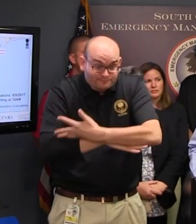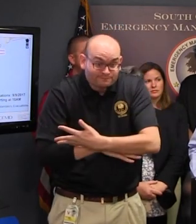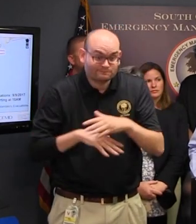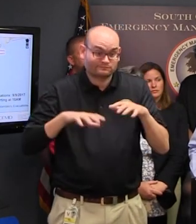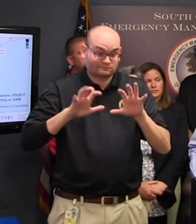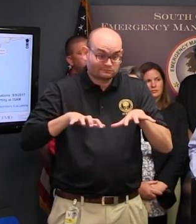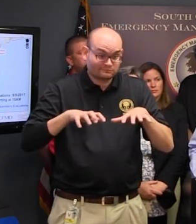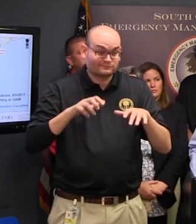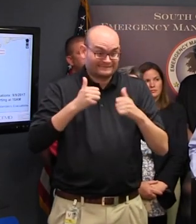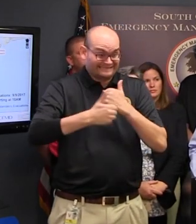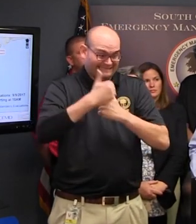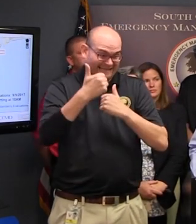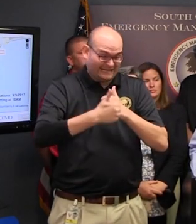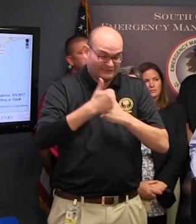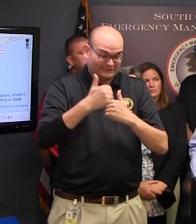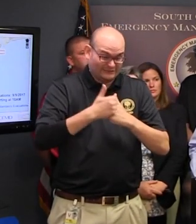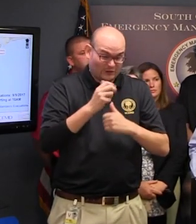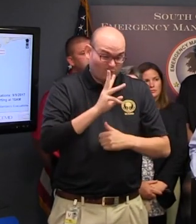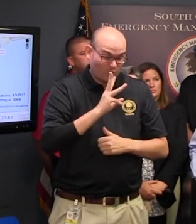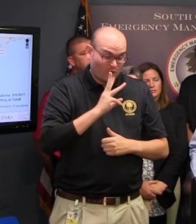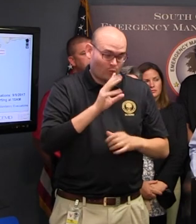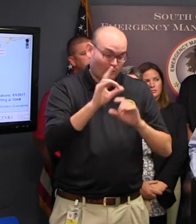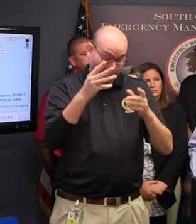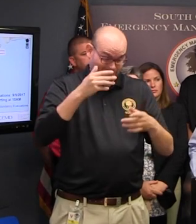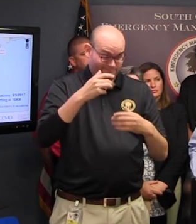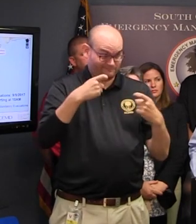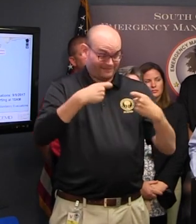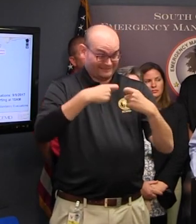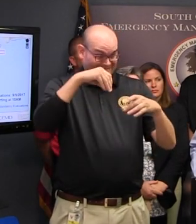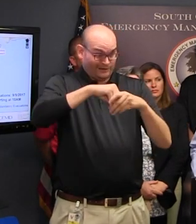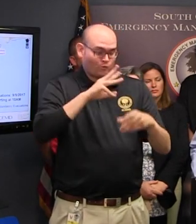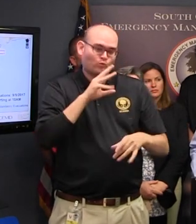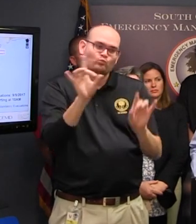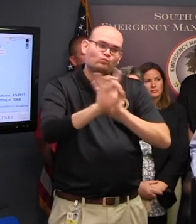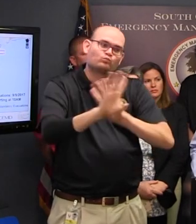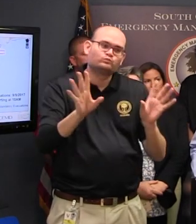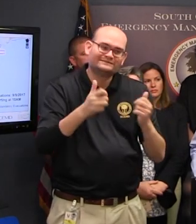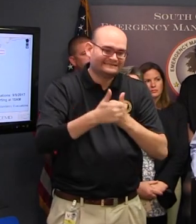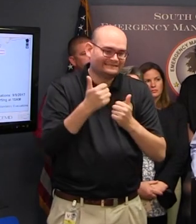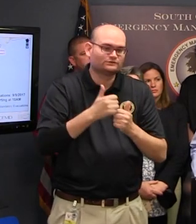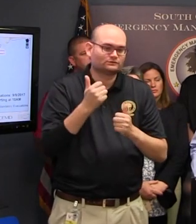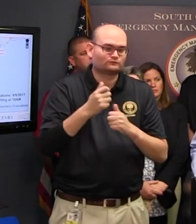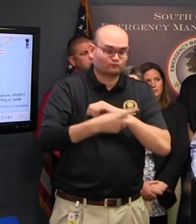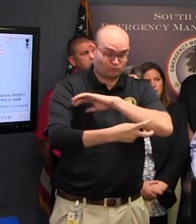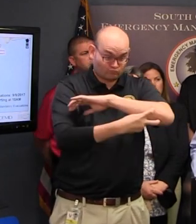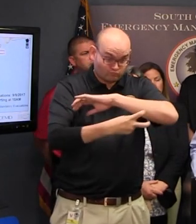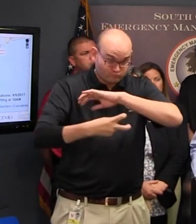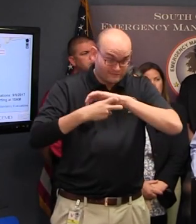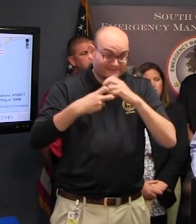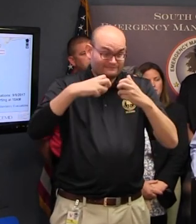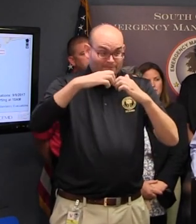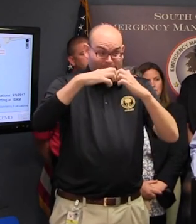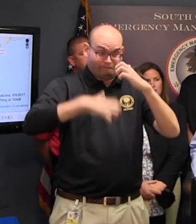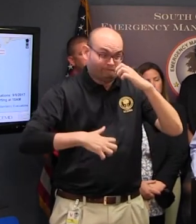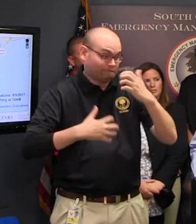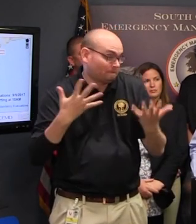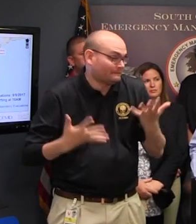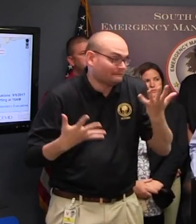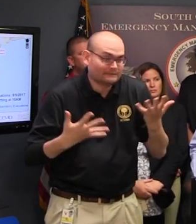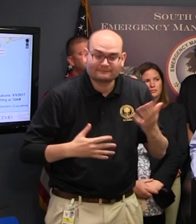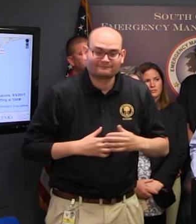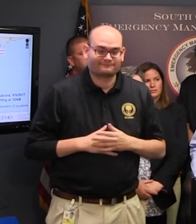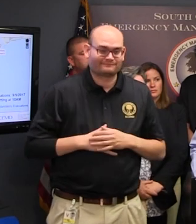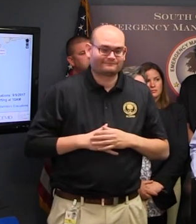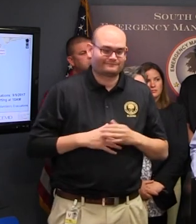to be very careful There may be bridges out There may be bridges or roads that are weak And there may be trees down all over the place So